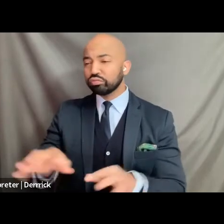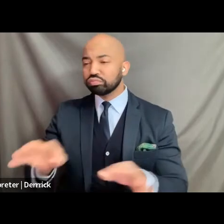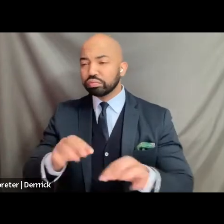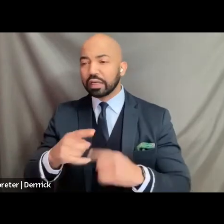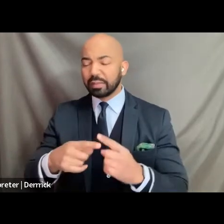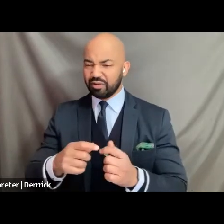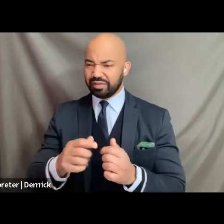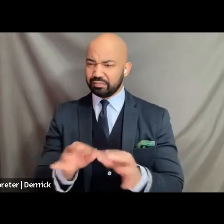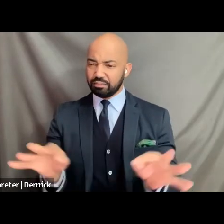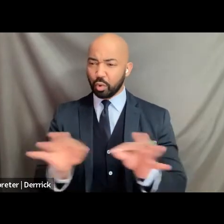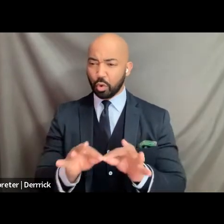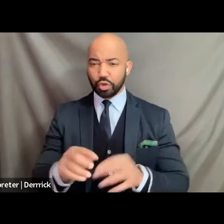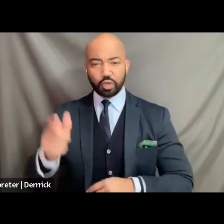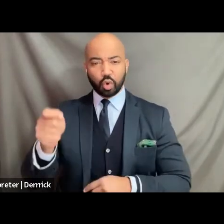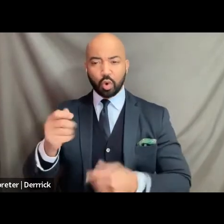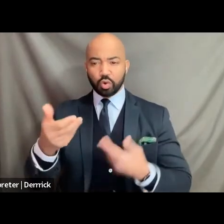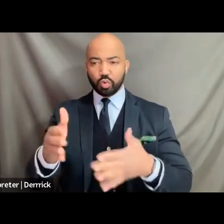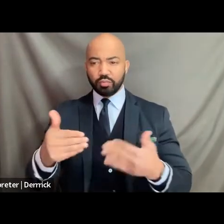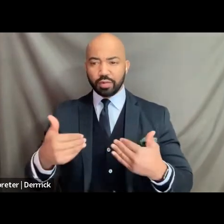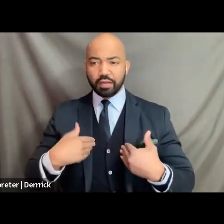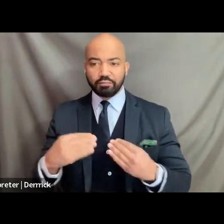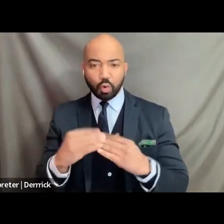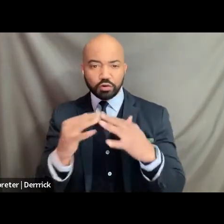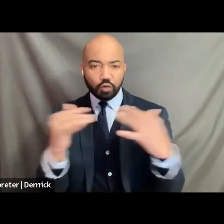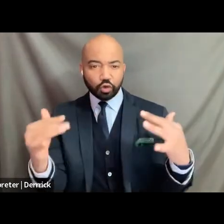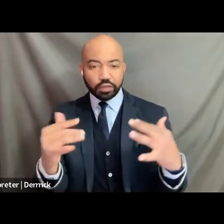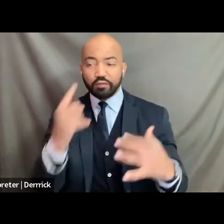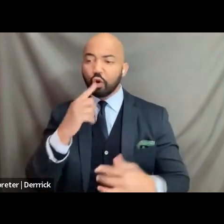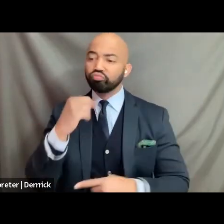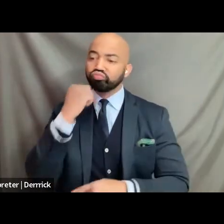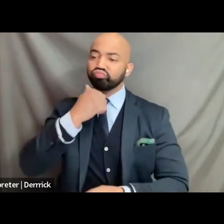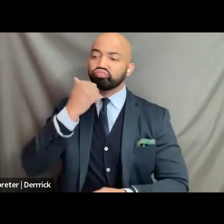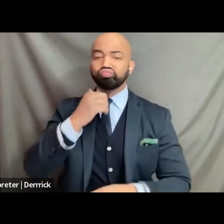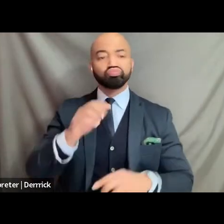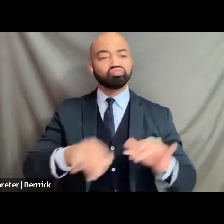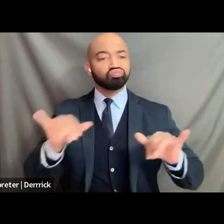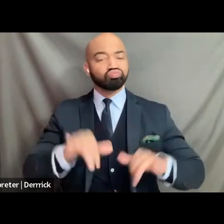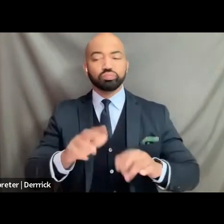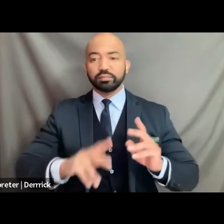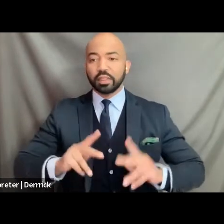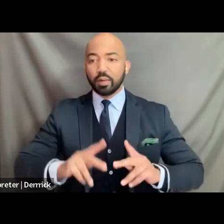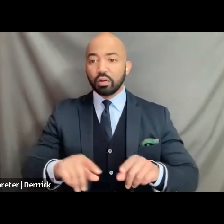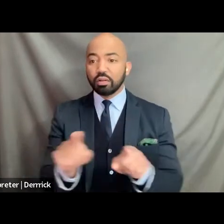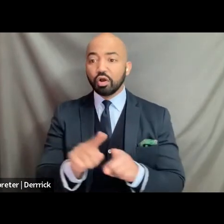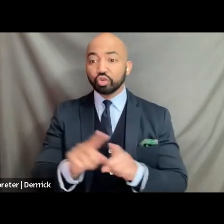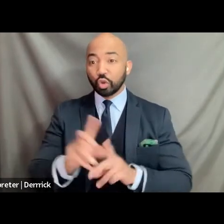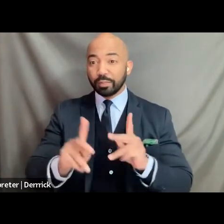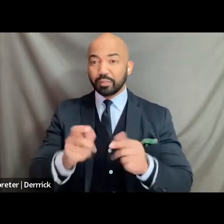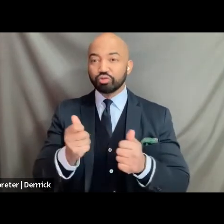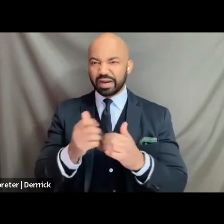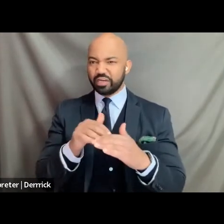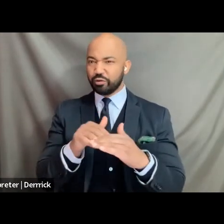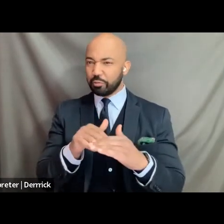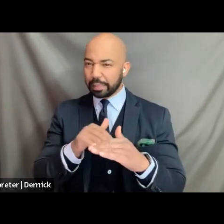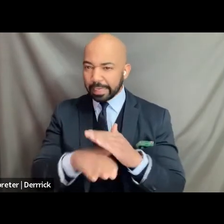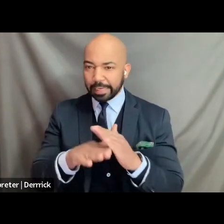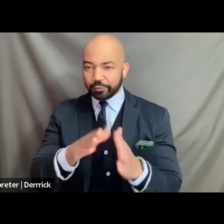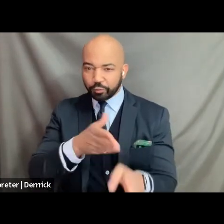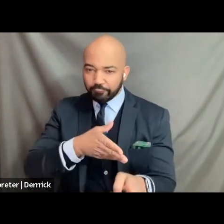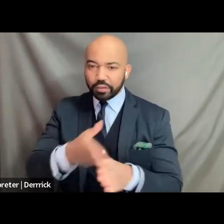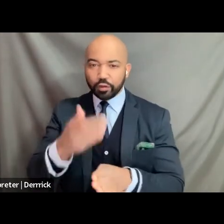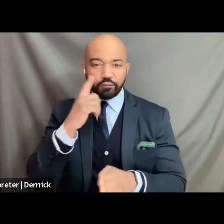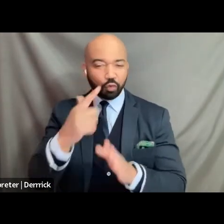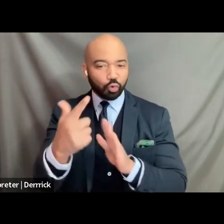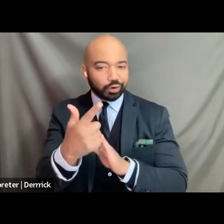in the courtroom for us as everyday people as well as people who are trying to break into the legal profession so